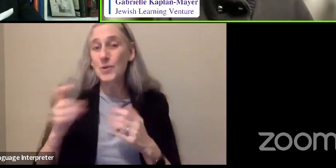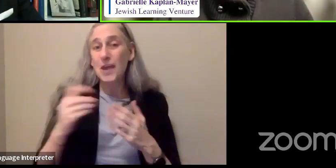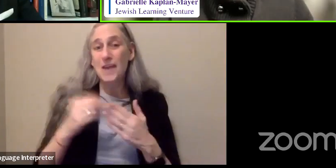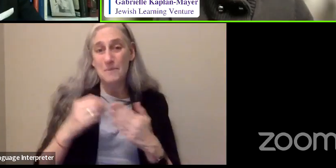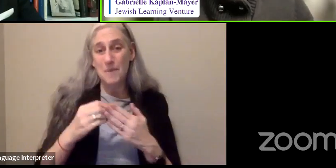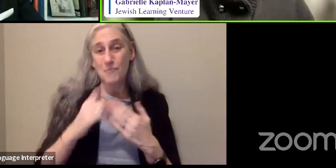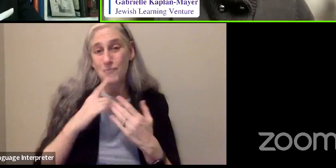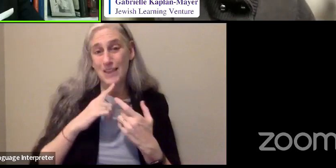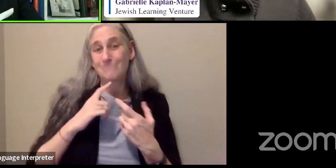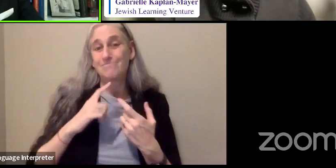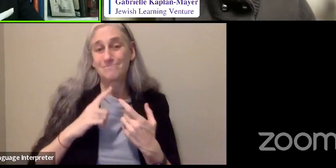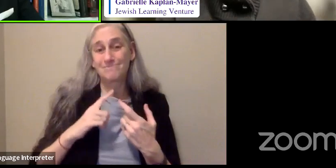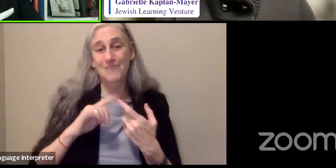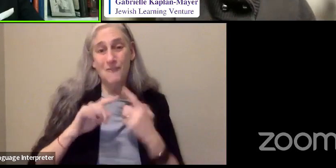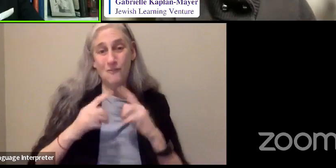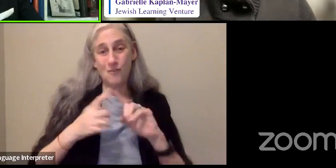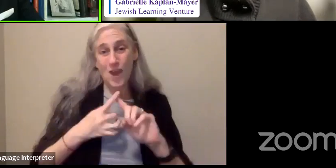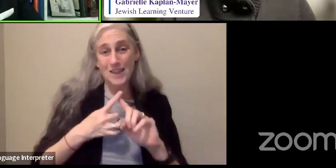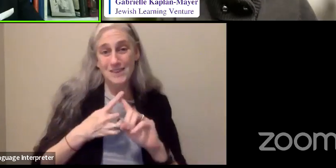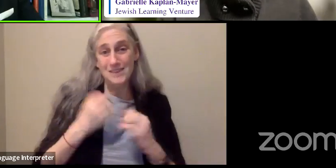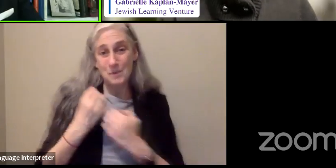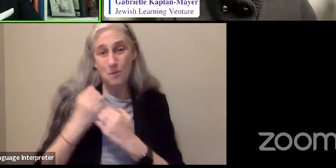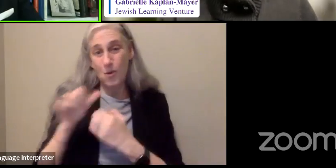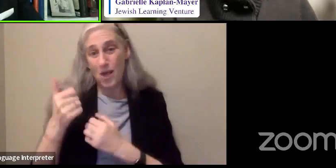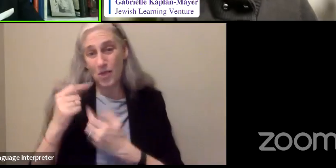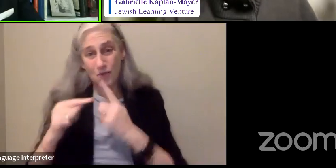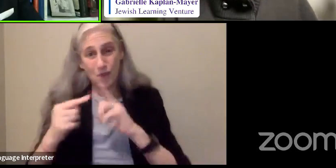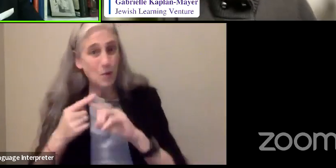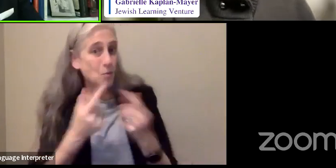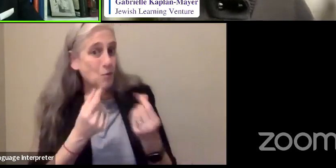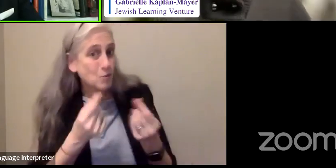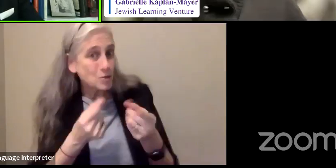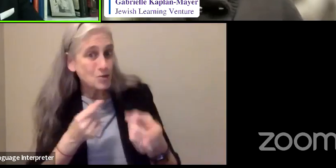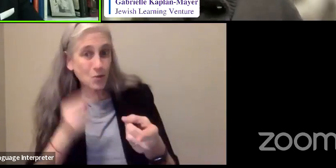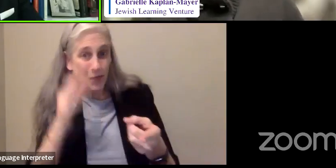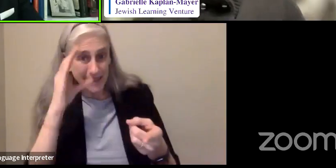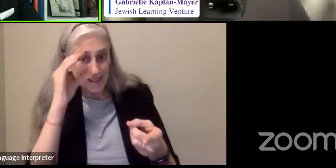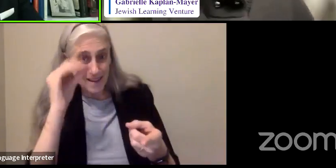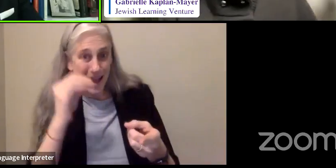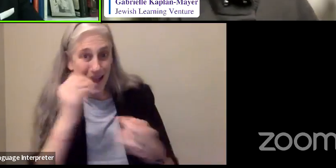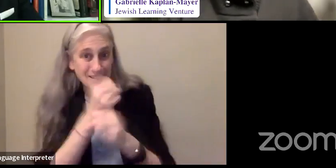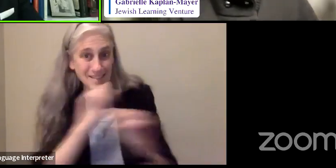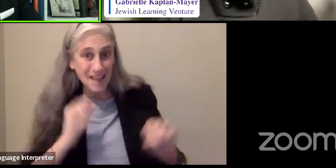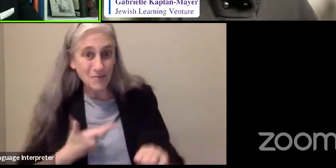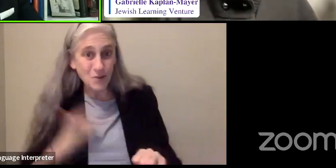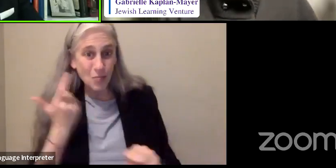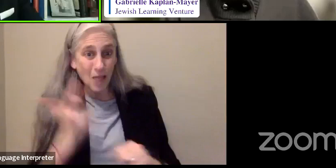friendship. What would you do if this guy is saving your life?